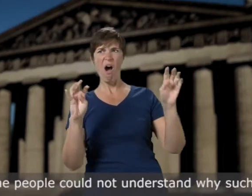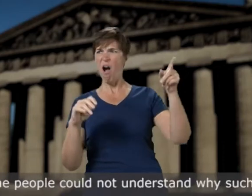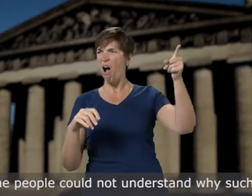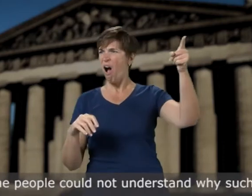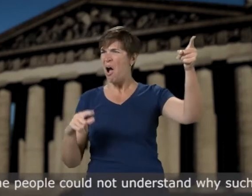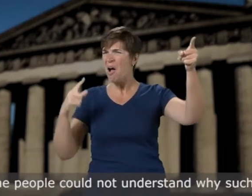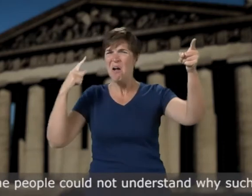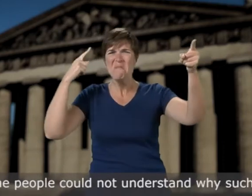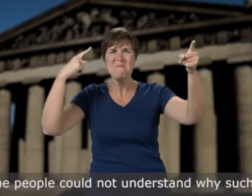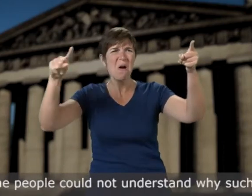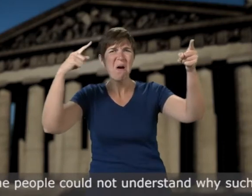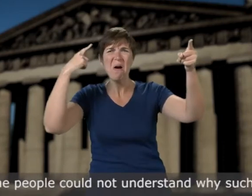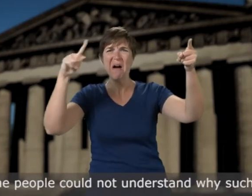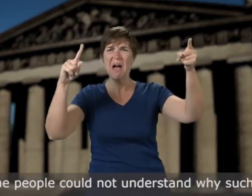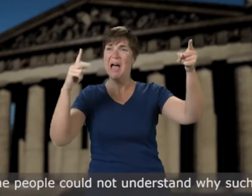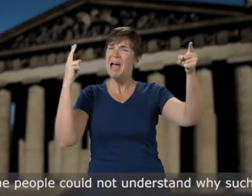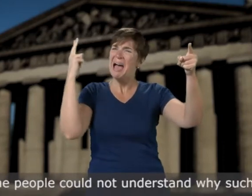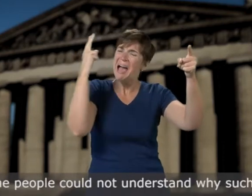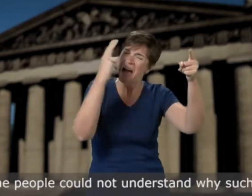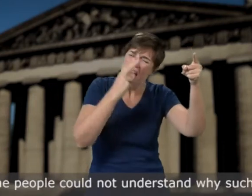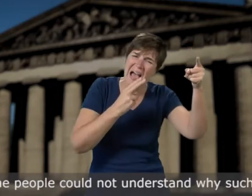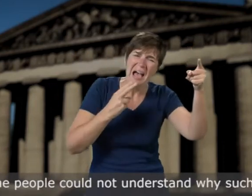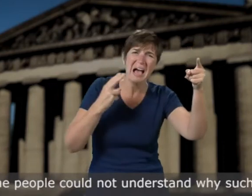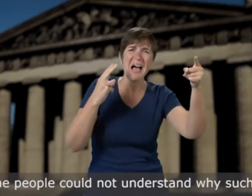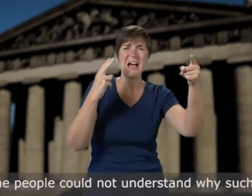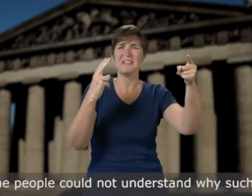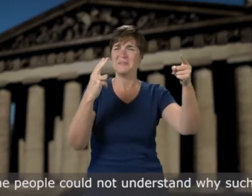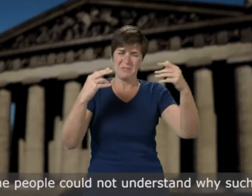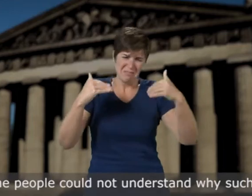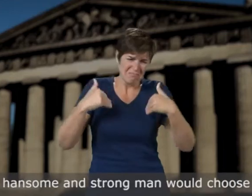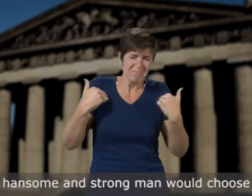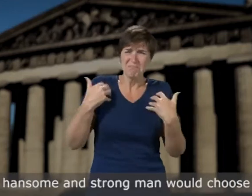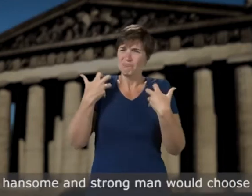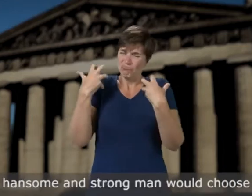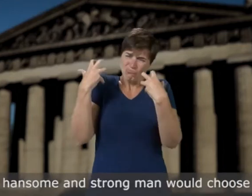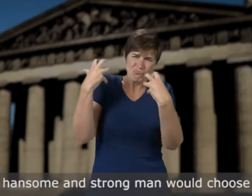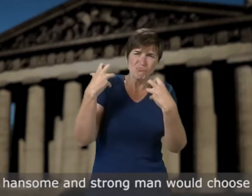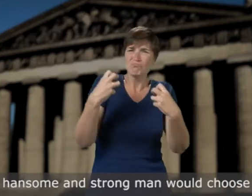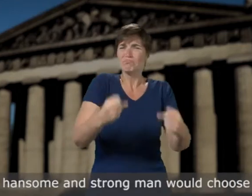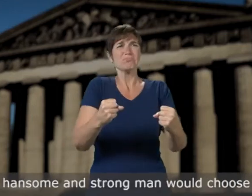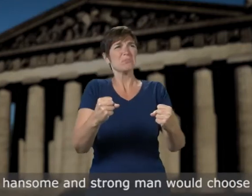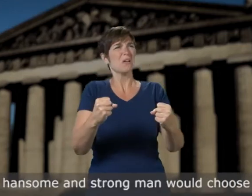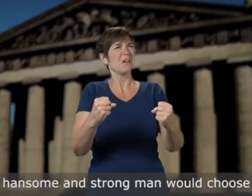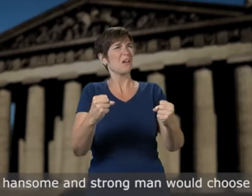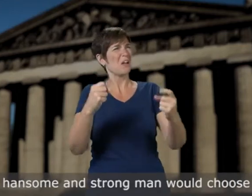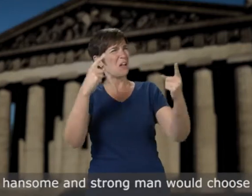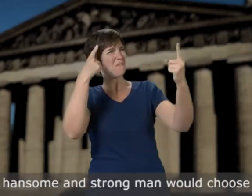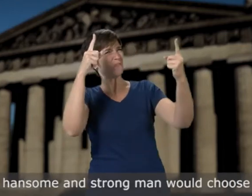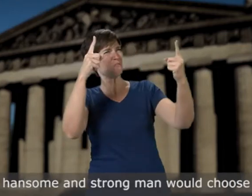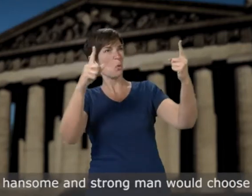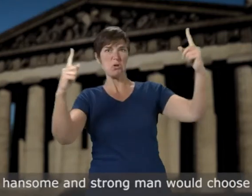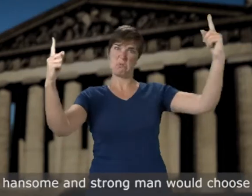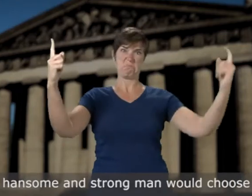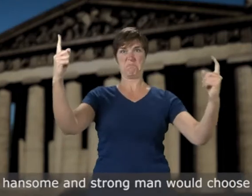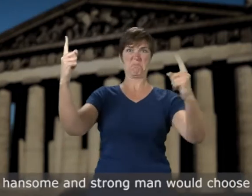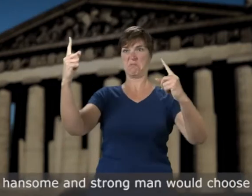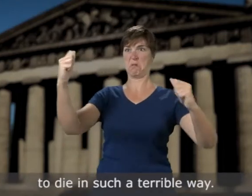The people could not understand why such a handsome and strong man would choose to